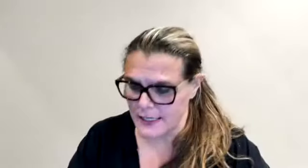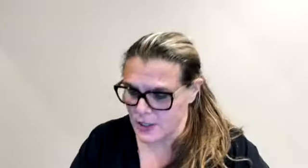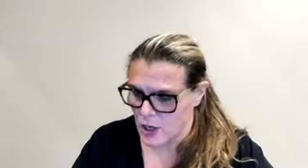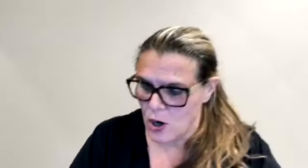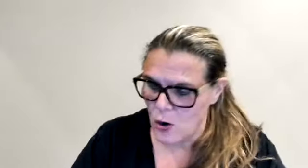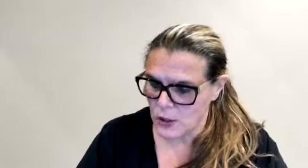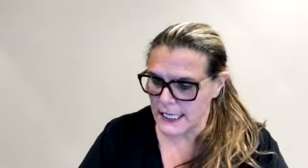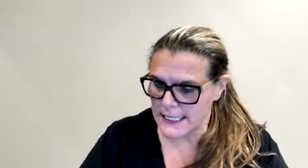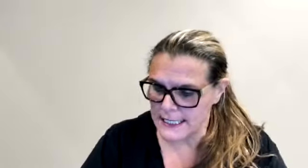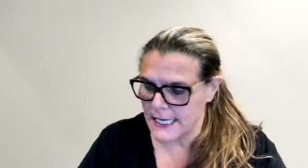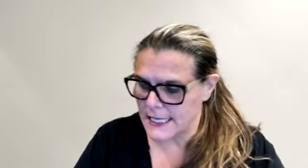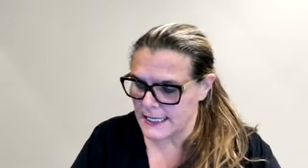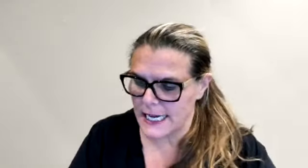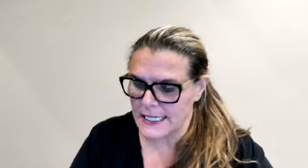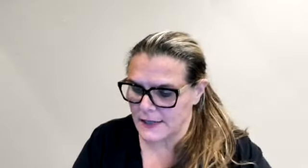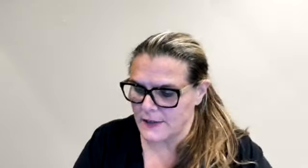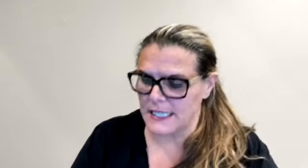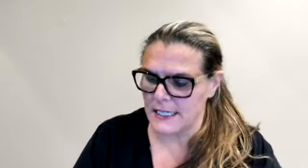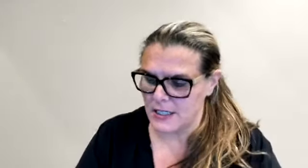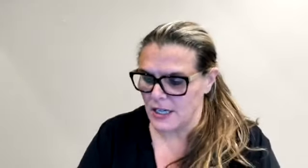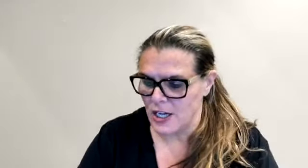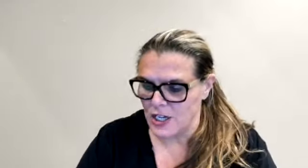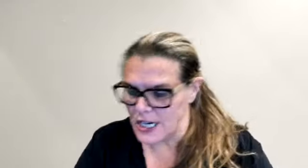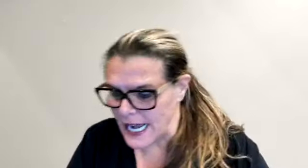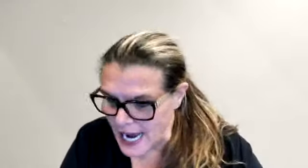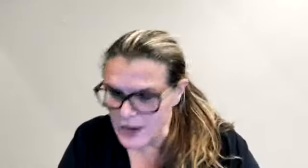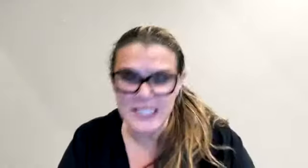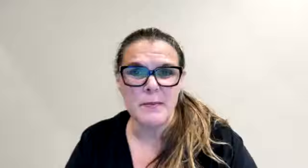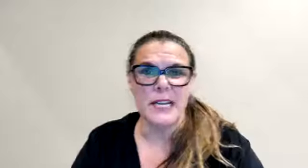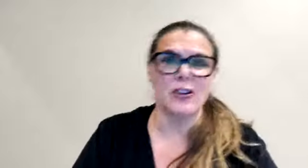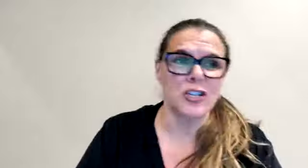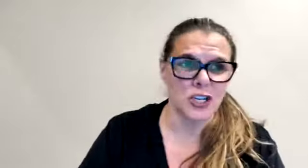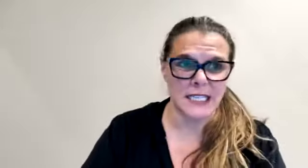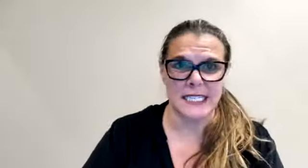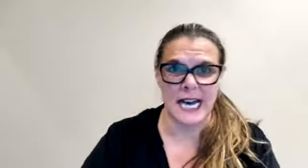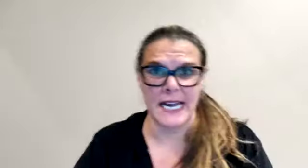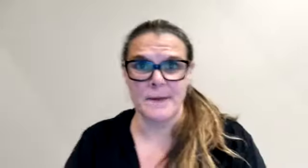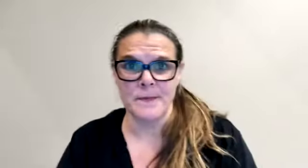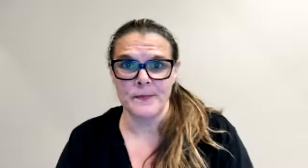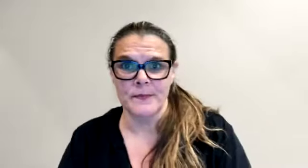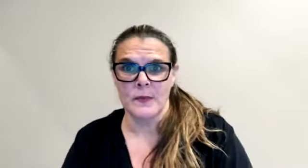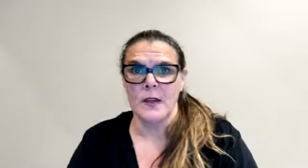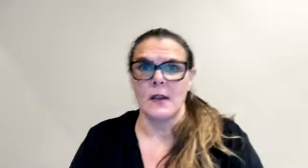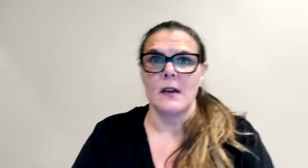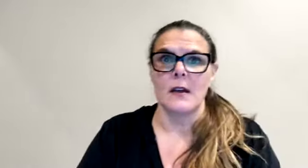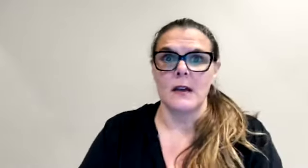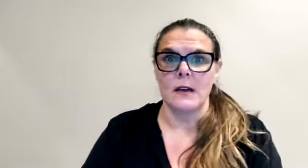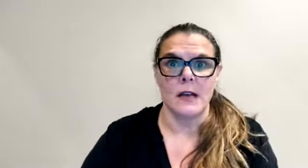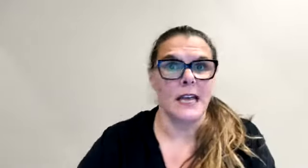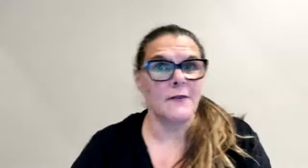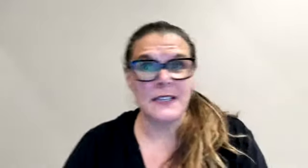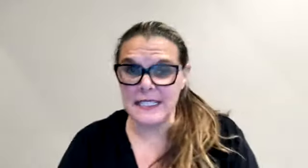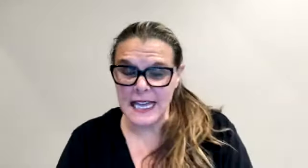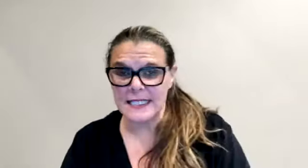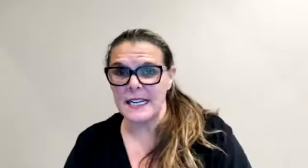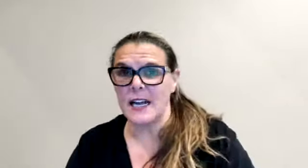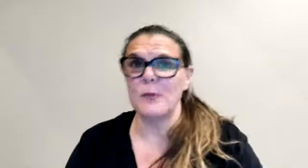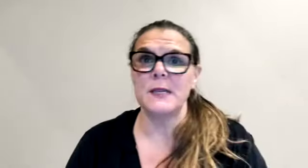or let's say the decisiveness is, should I hire somebody or shouldn't I? If it's less than 100%